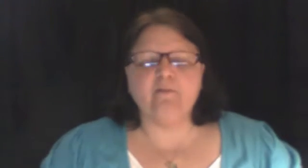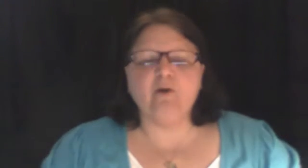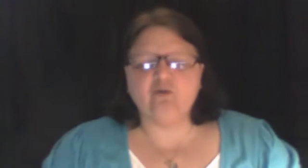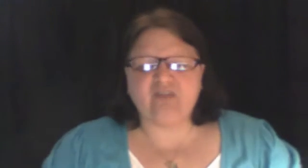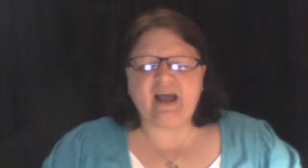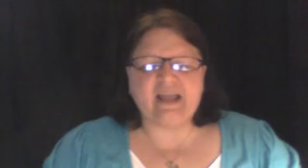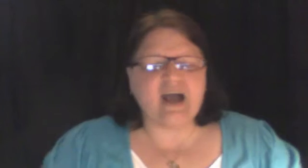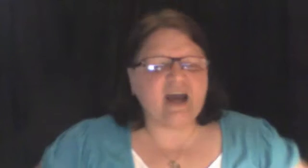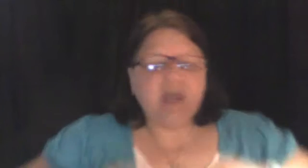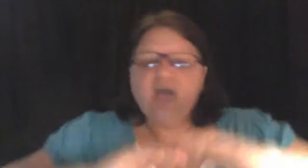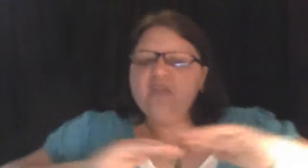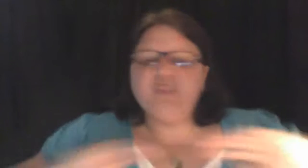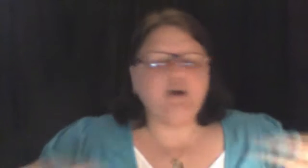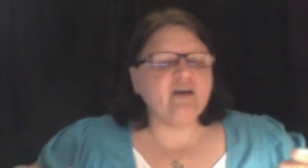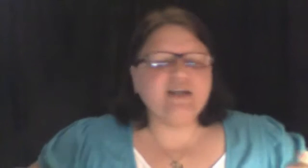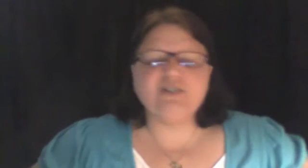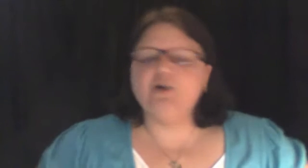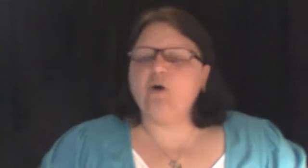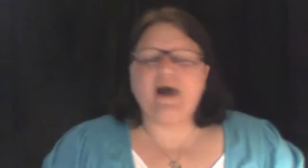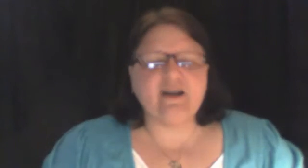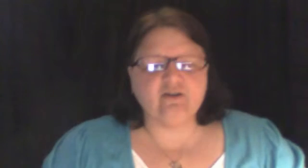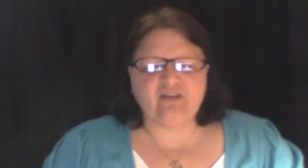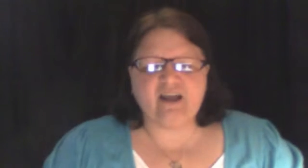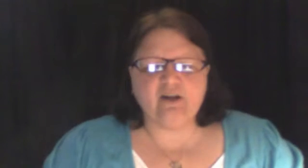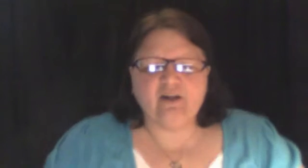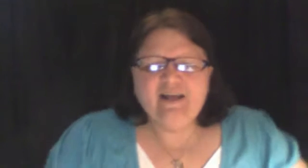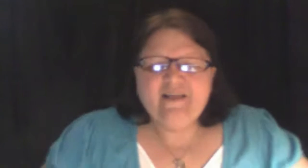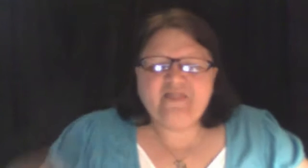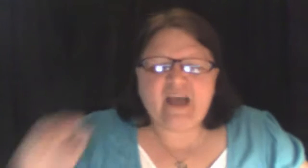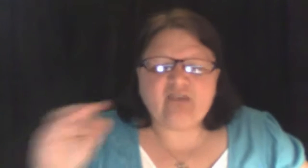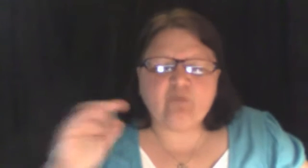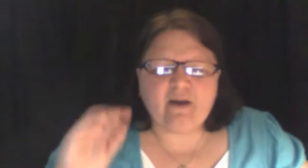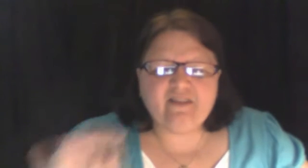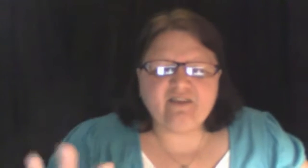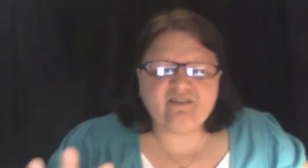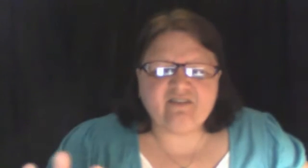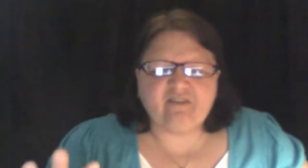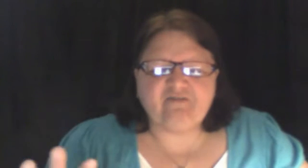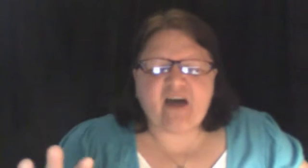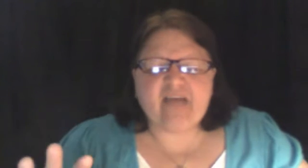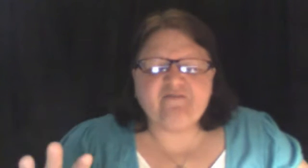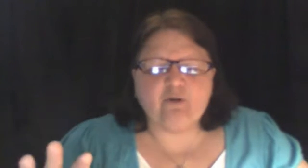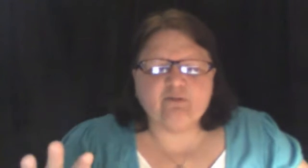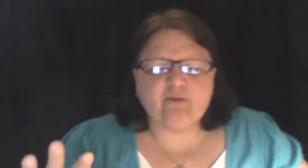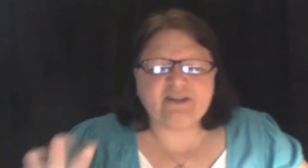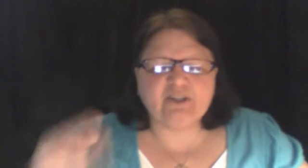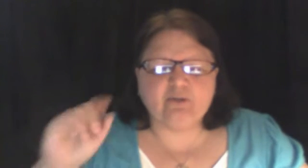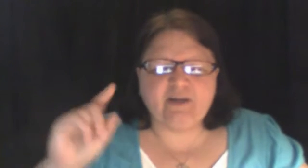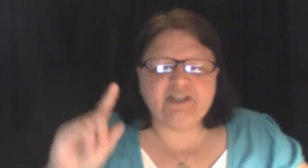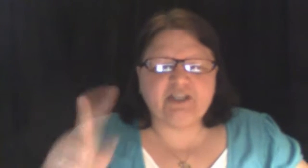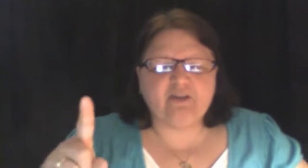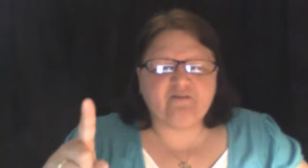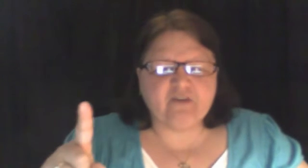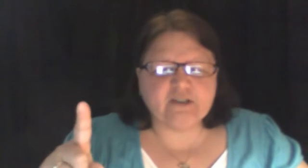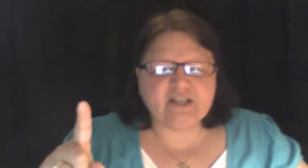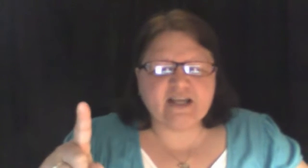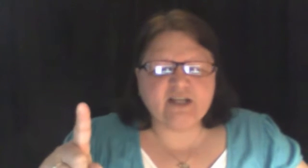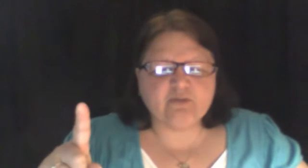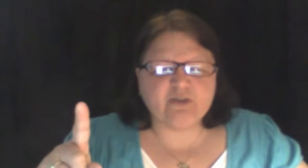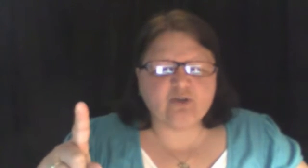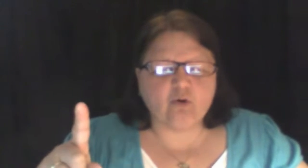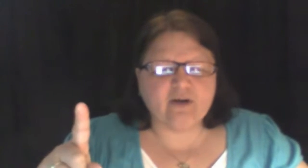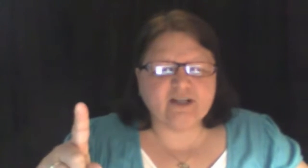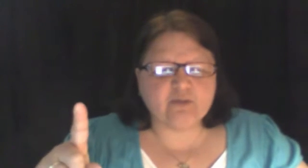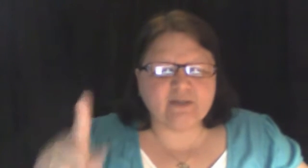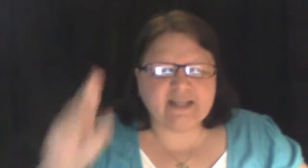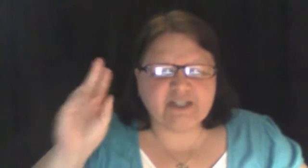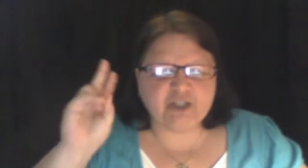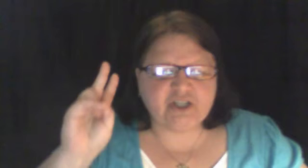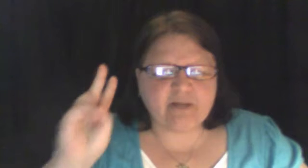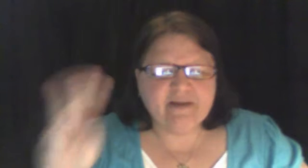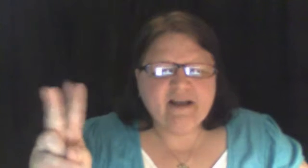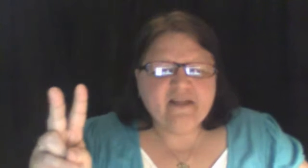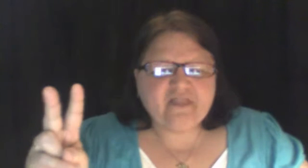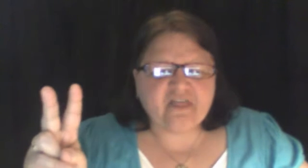the most high God. There is no higher title. That's why this is the fivefold restoration. The first thing he's restoring is relationship. The